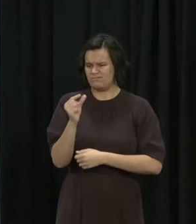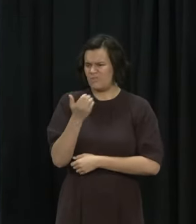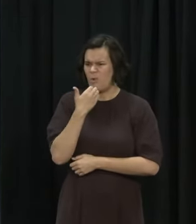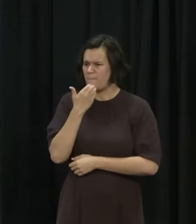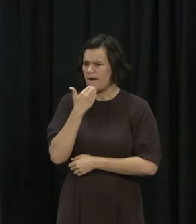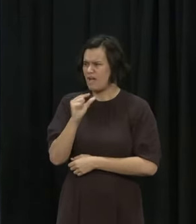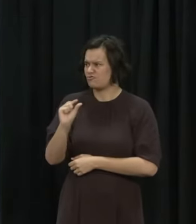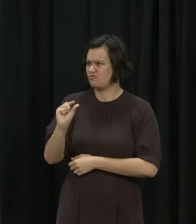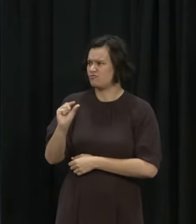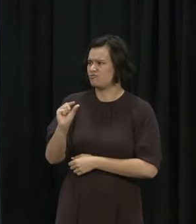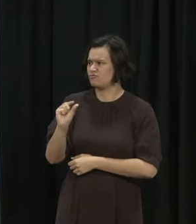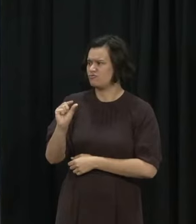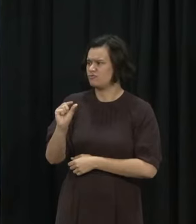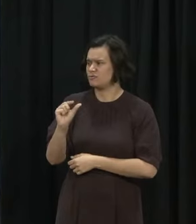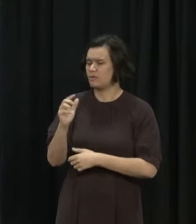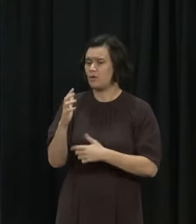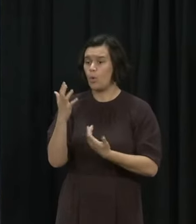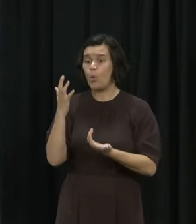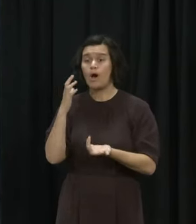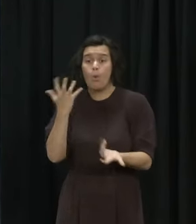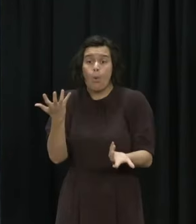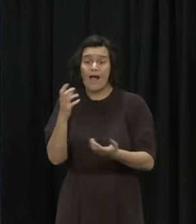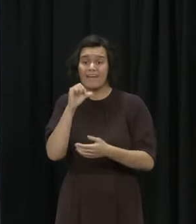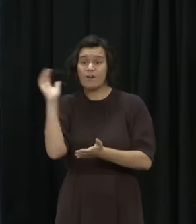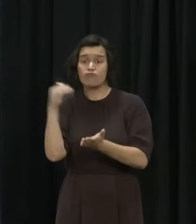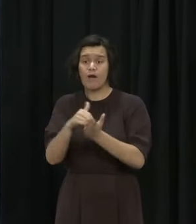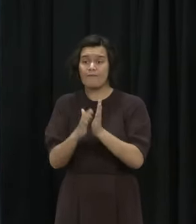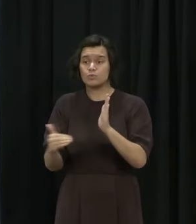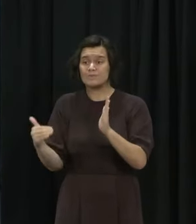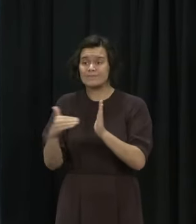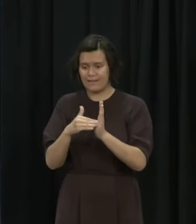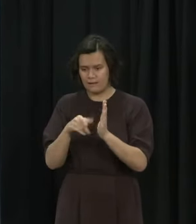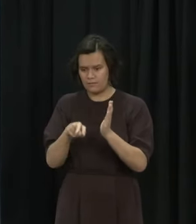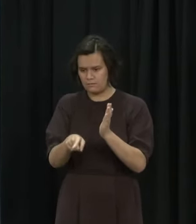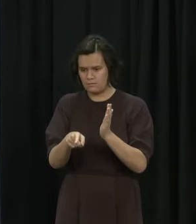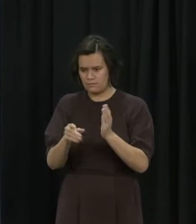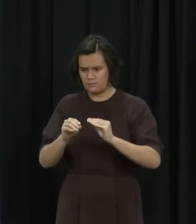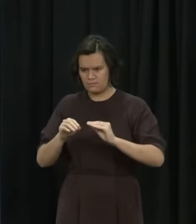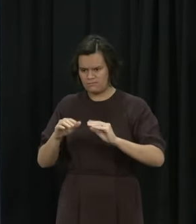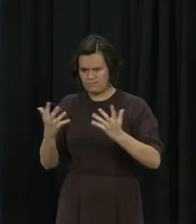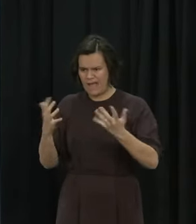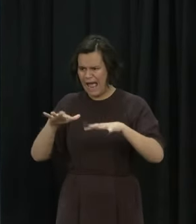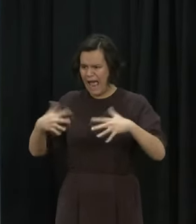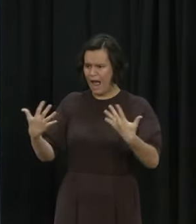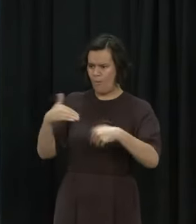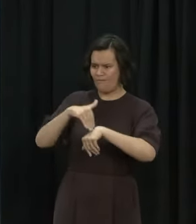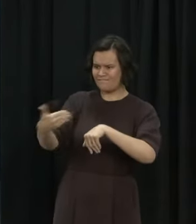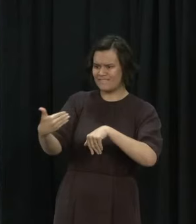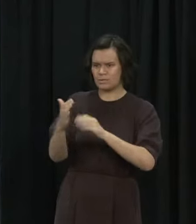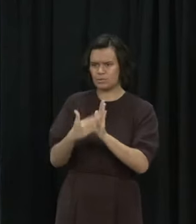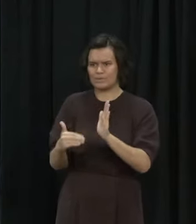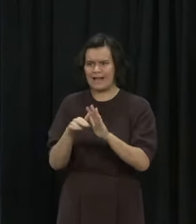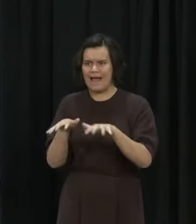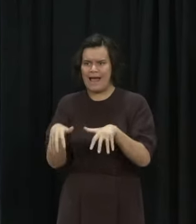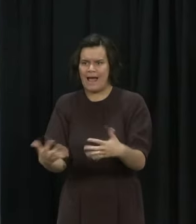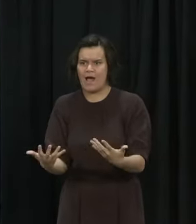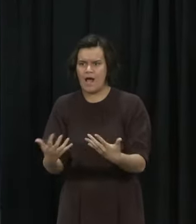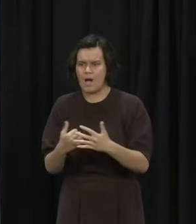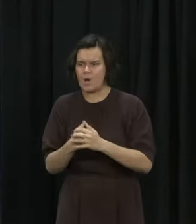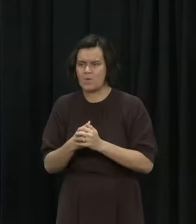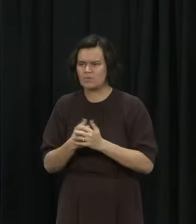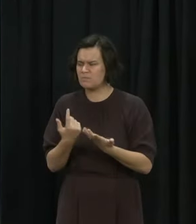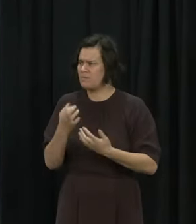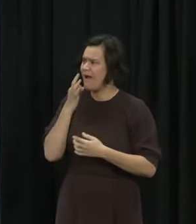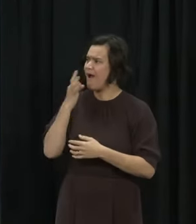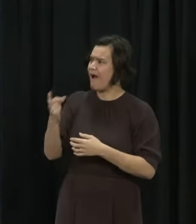an outbreak could be how dynamic is your risk assessment of it and how flexible are you to changing to more strict measures or less